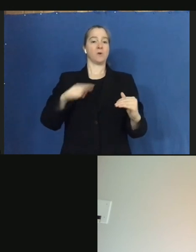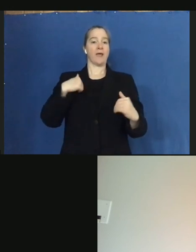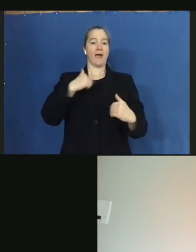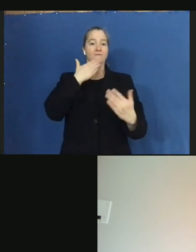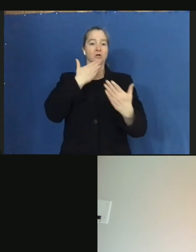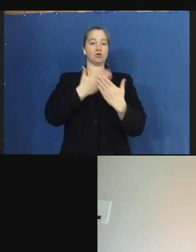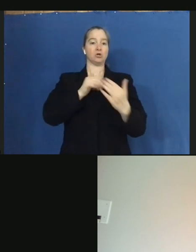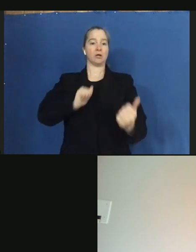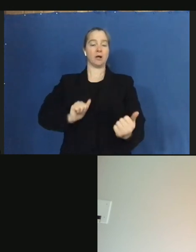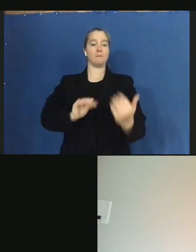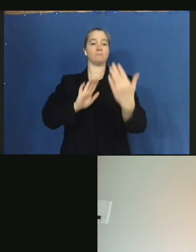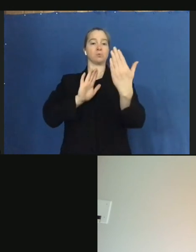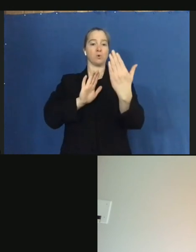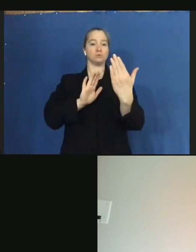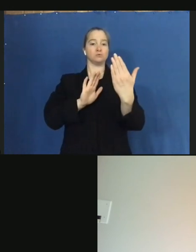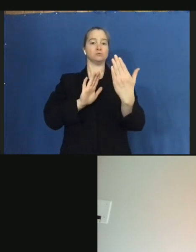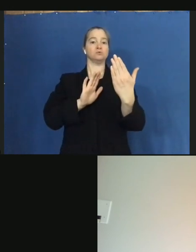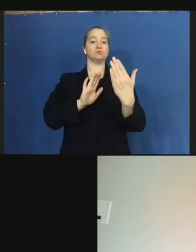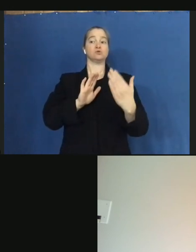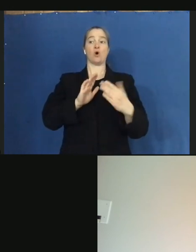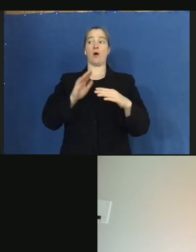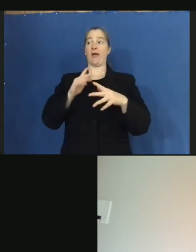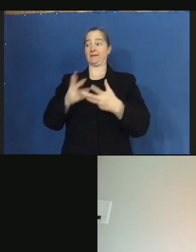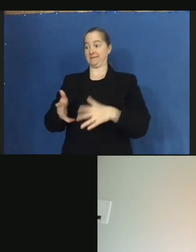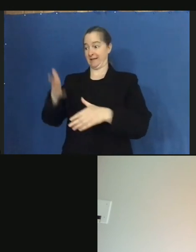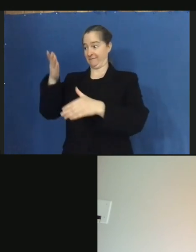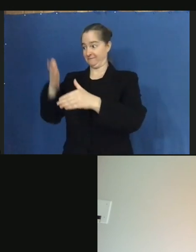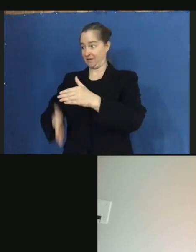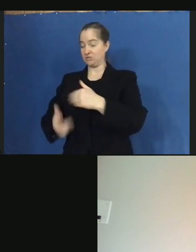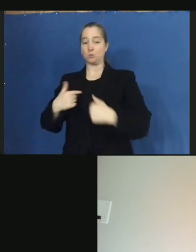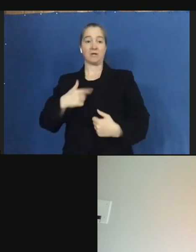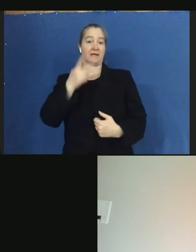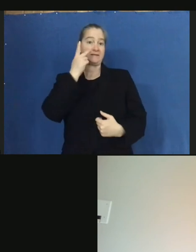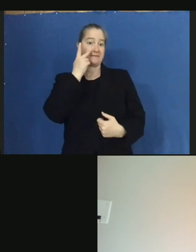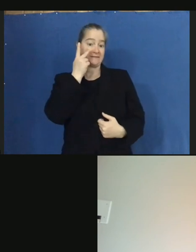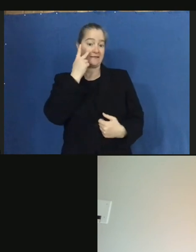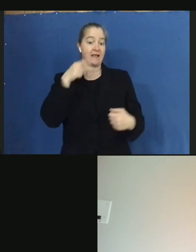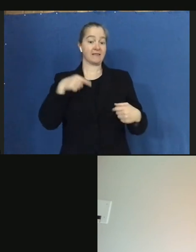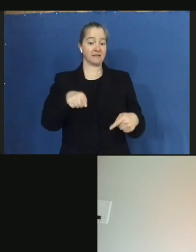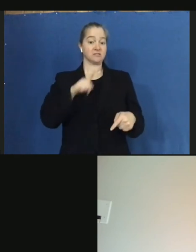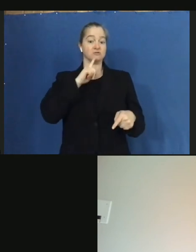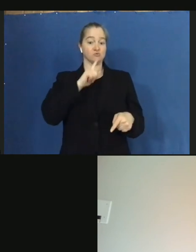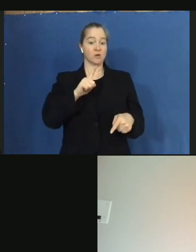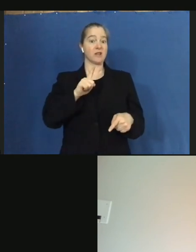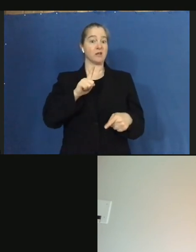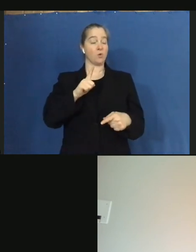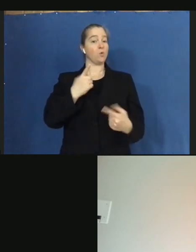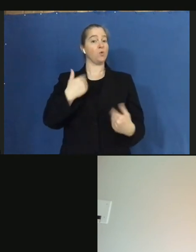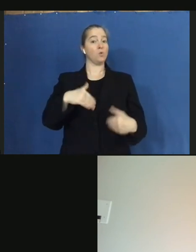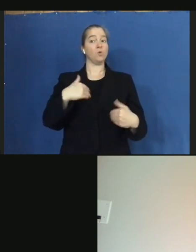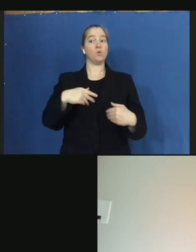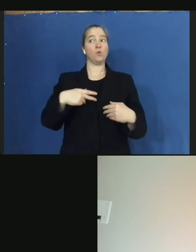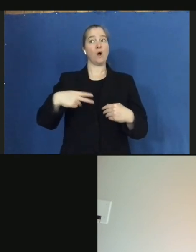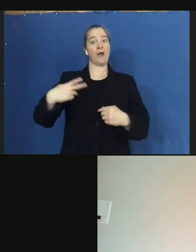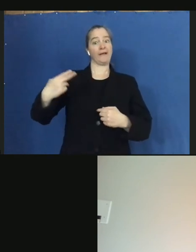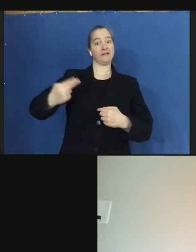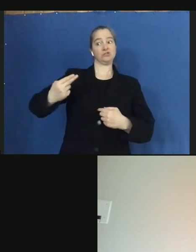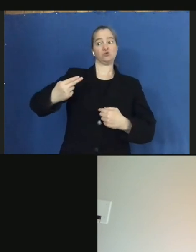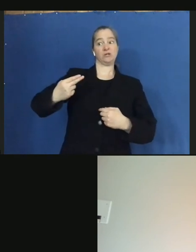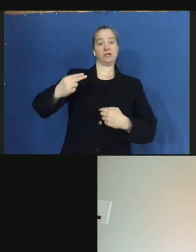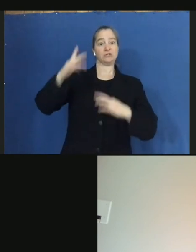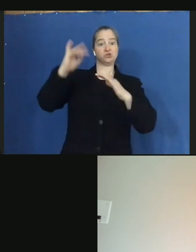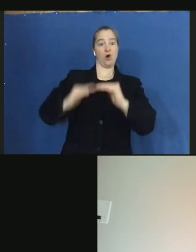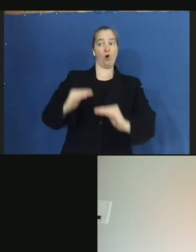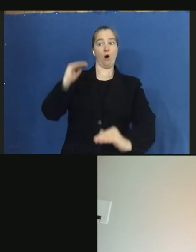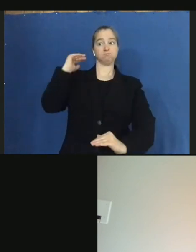we can kind of reconstruct this after the fact to see whether it actually does meet the historic snowfall requirement for us to be able to